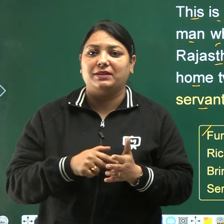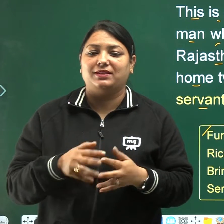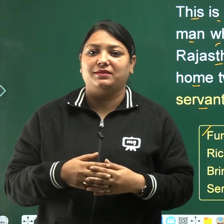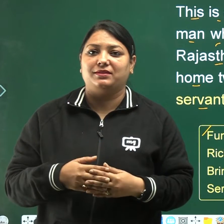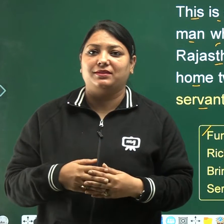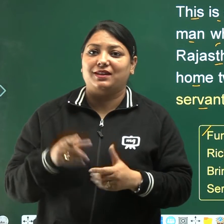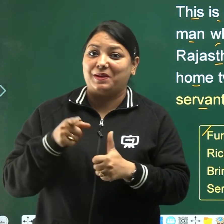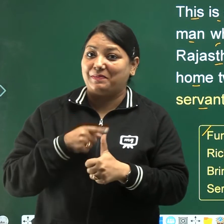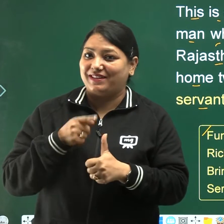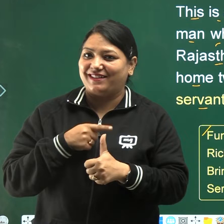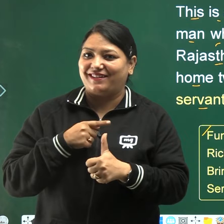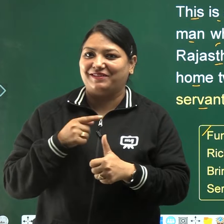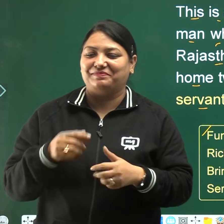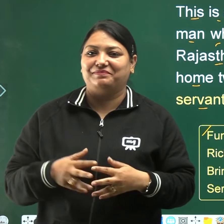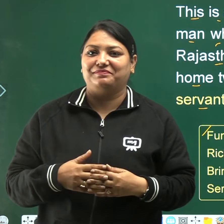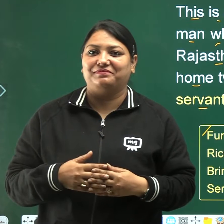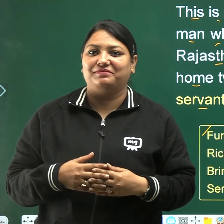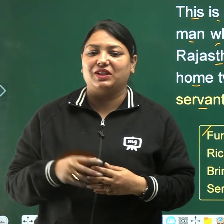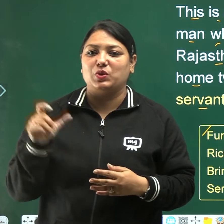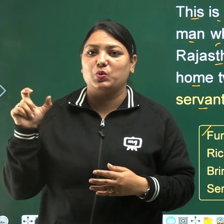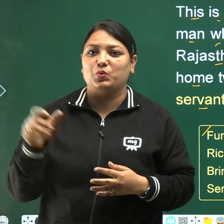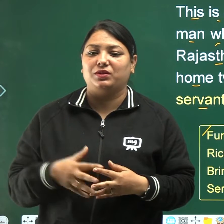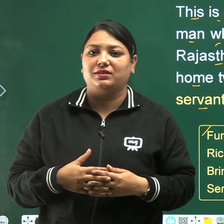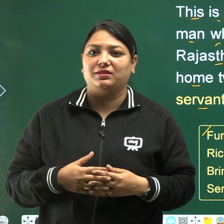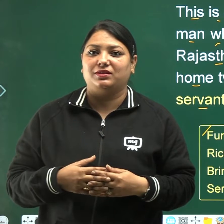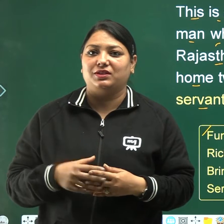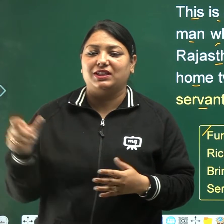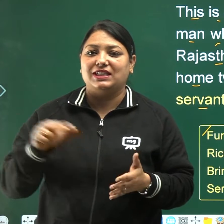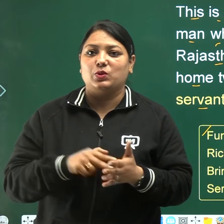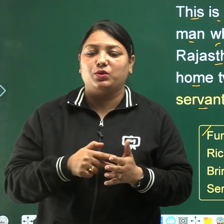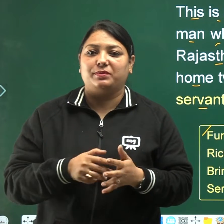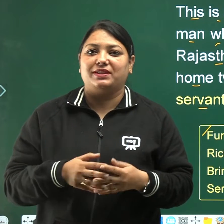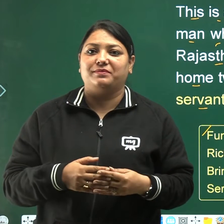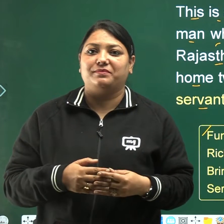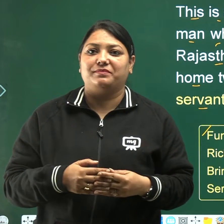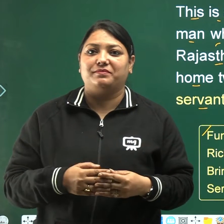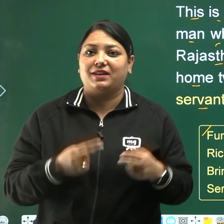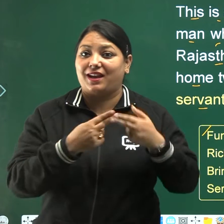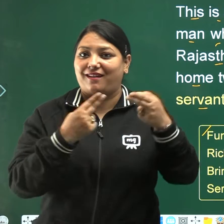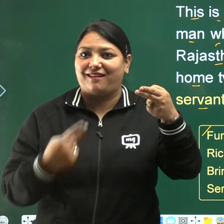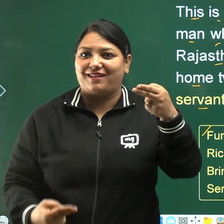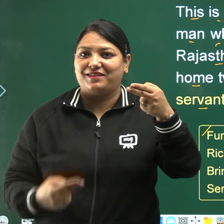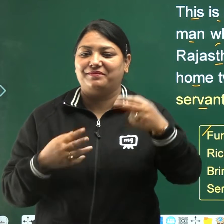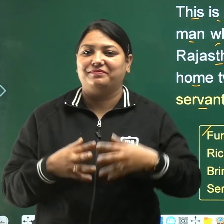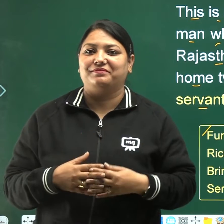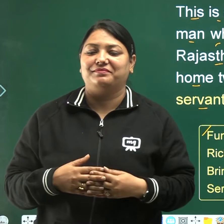majadar, story, story means kahani,